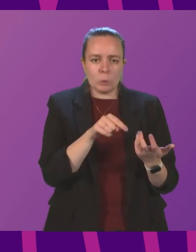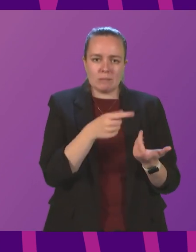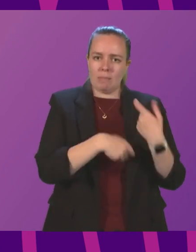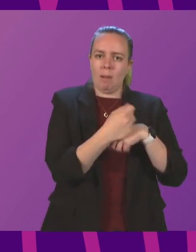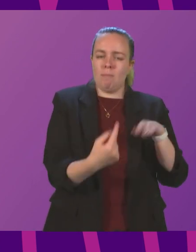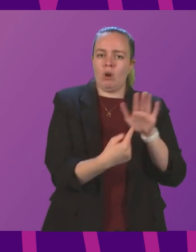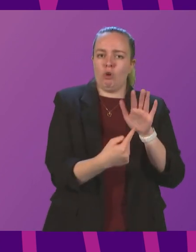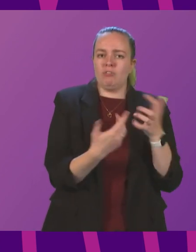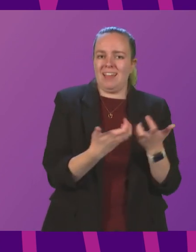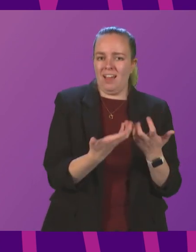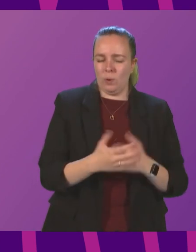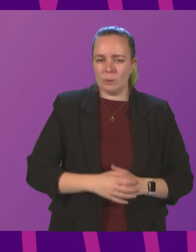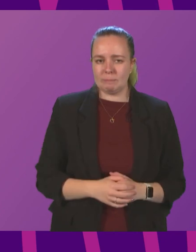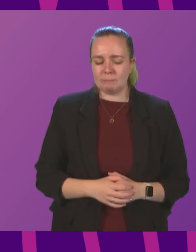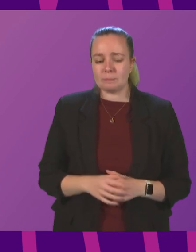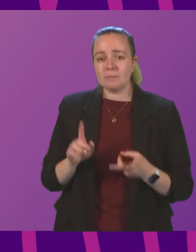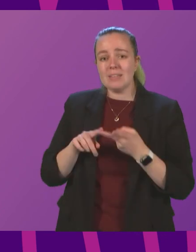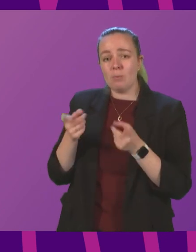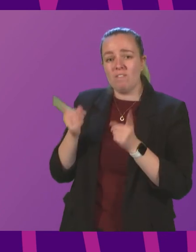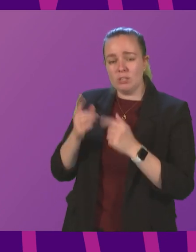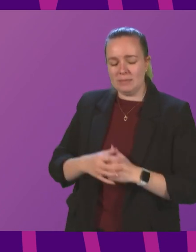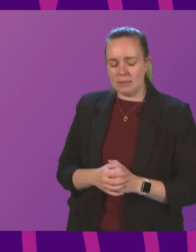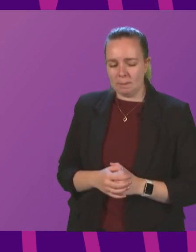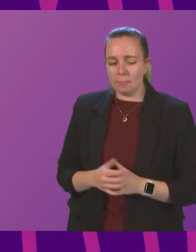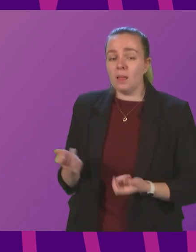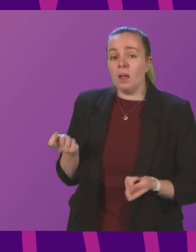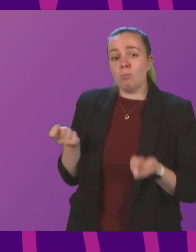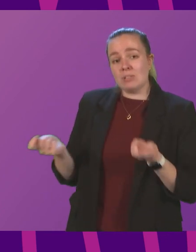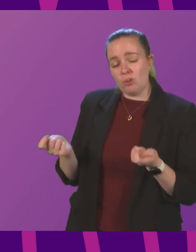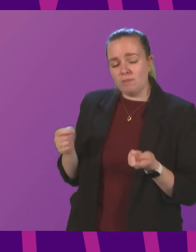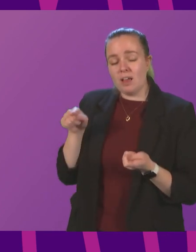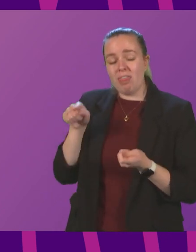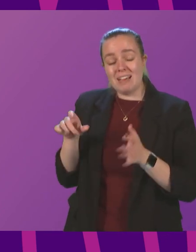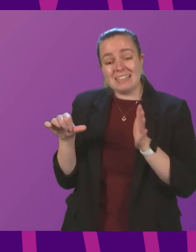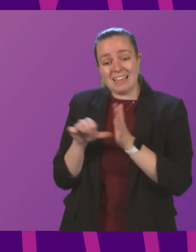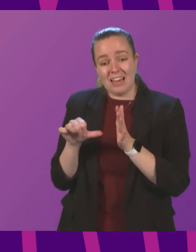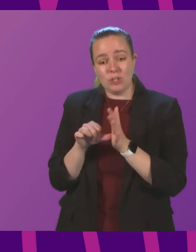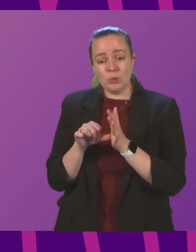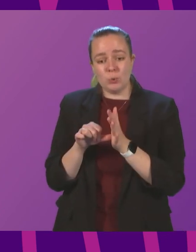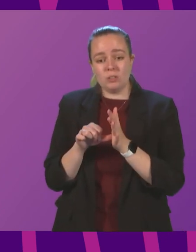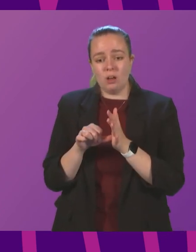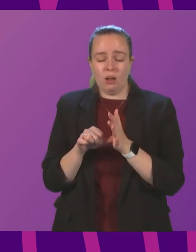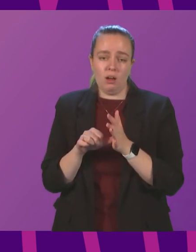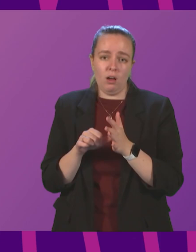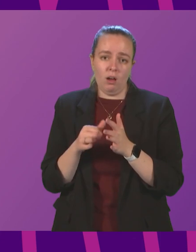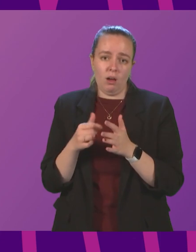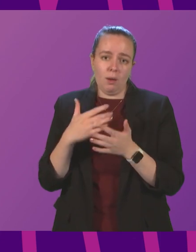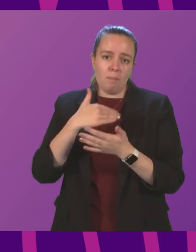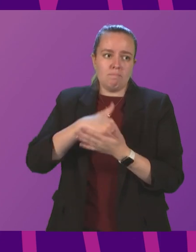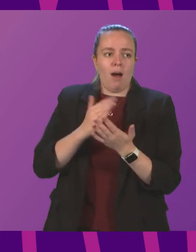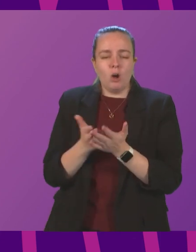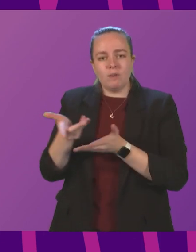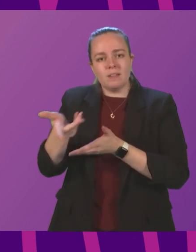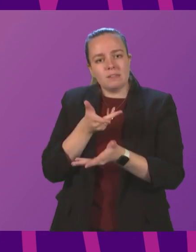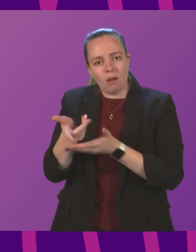prioritised? Deputy First Minister. President Officer. Obviously, these issues are issues that are part of the